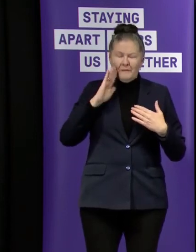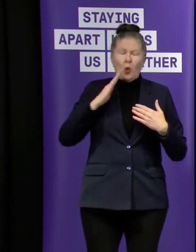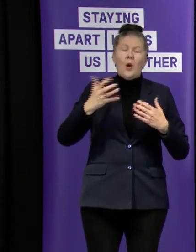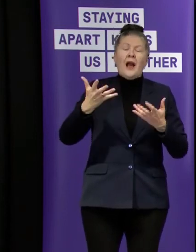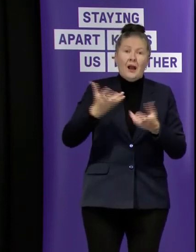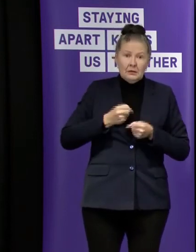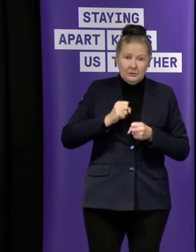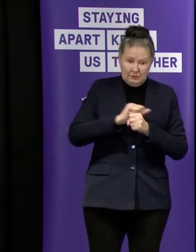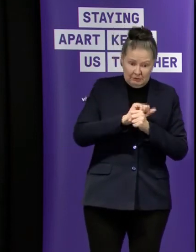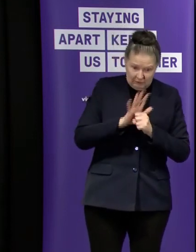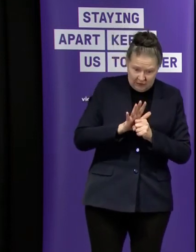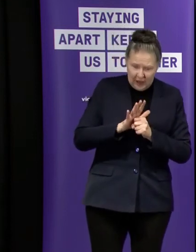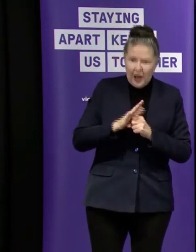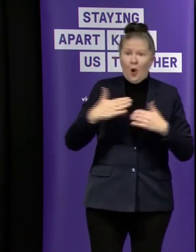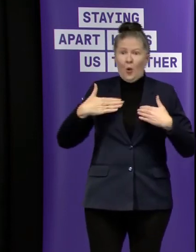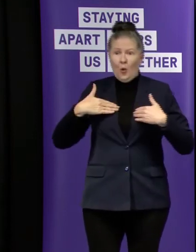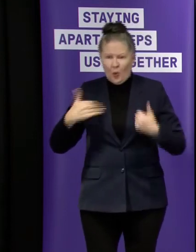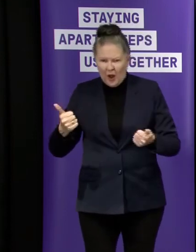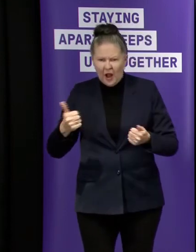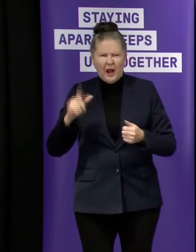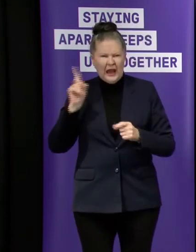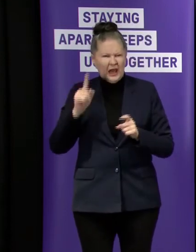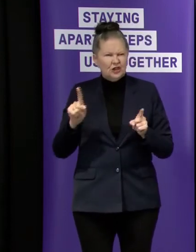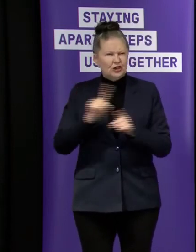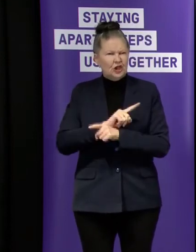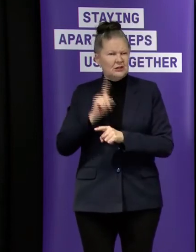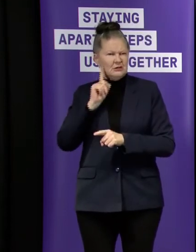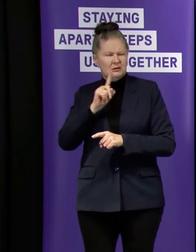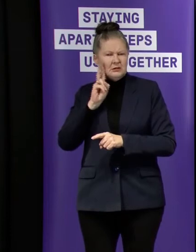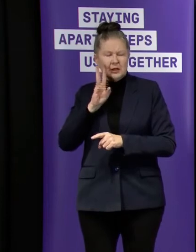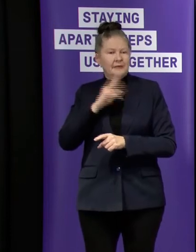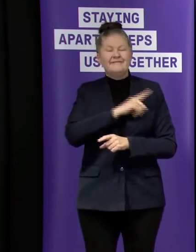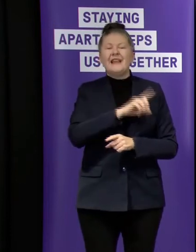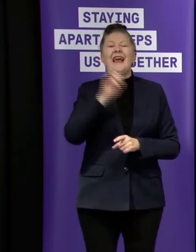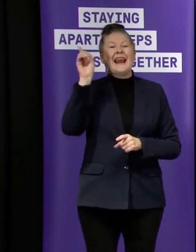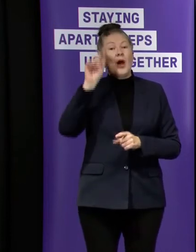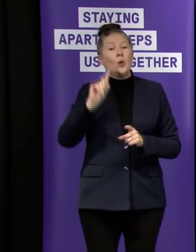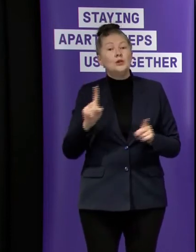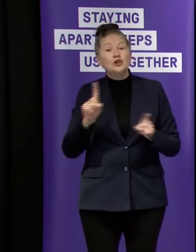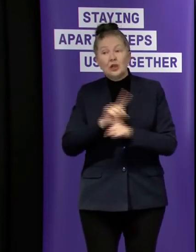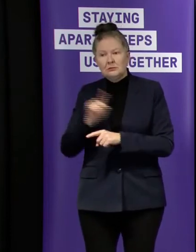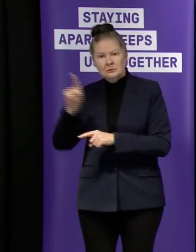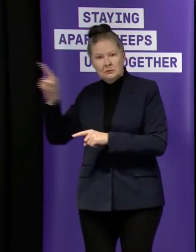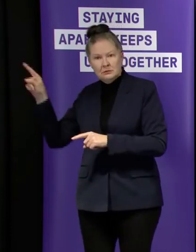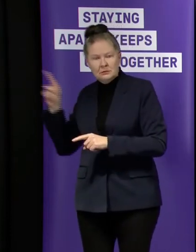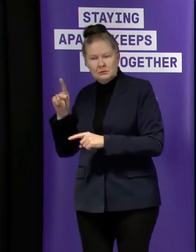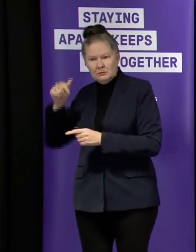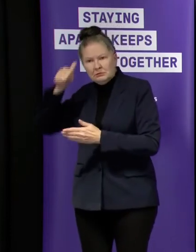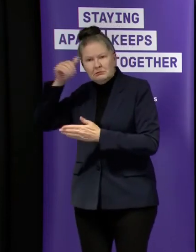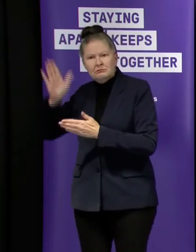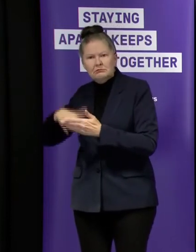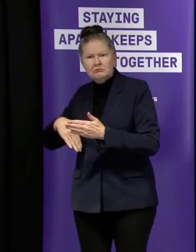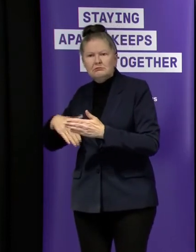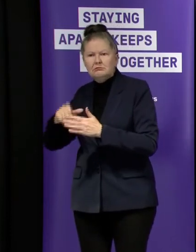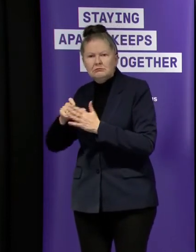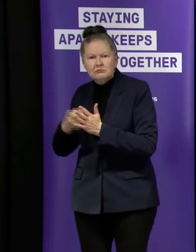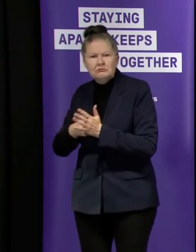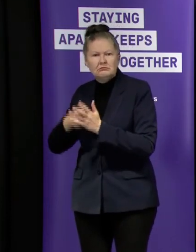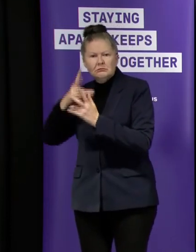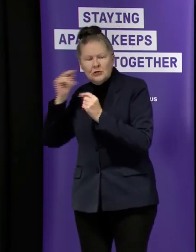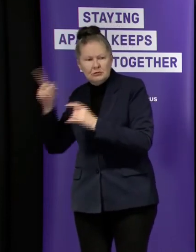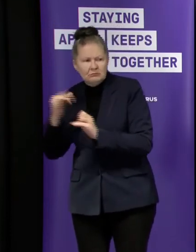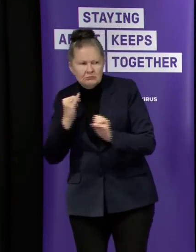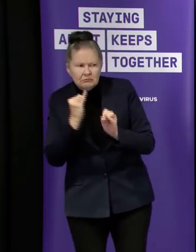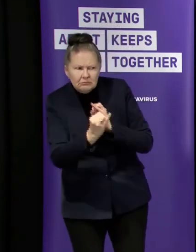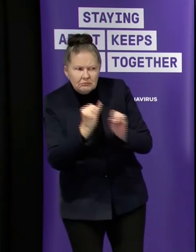allocated to um health direct staff um so trained health professionals to go and interview these people to make sure that um they have indeed